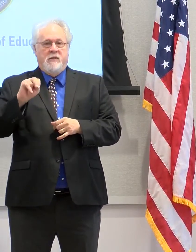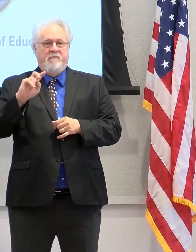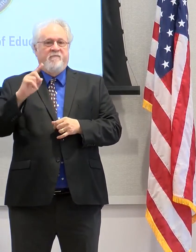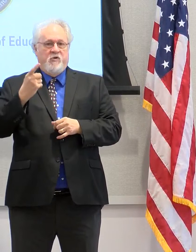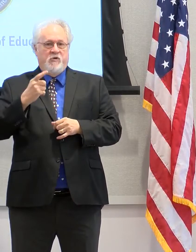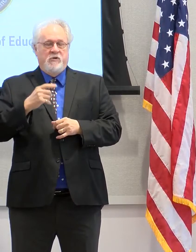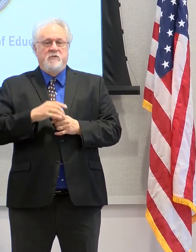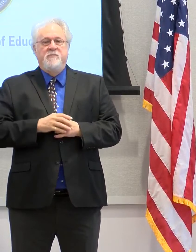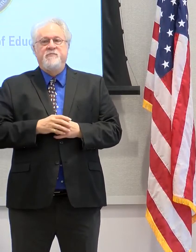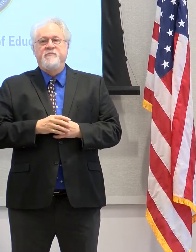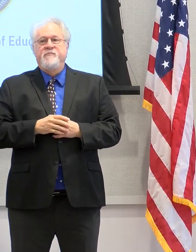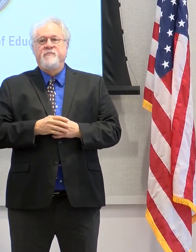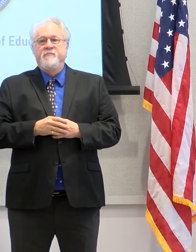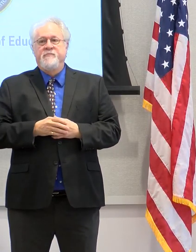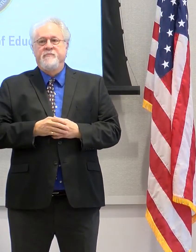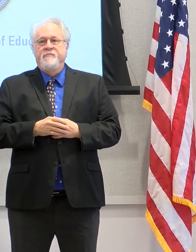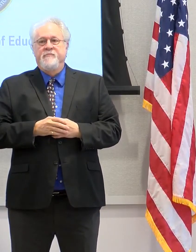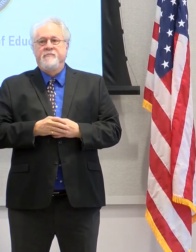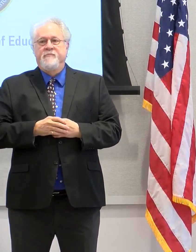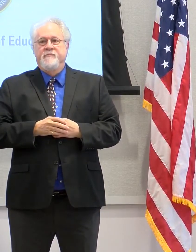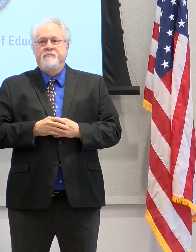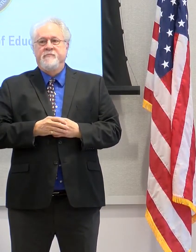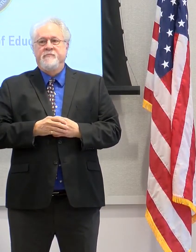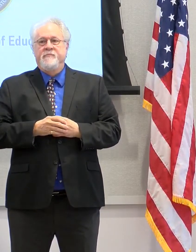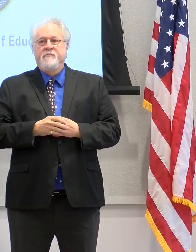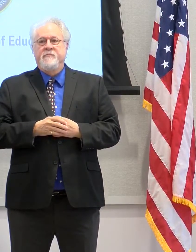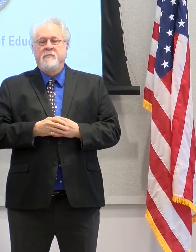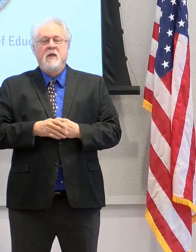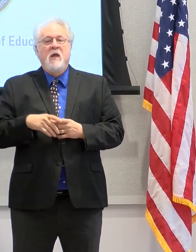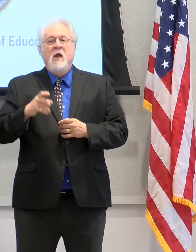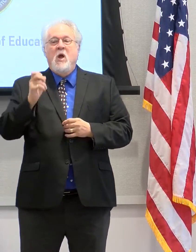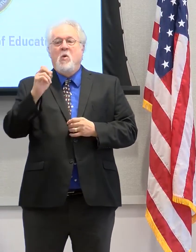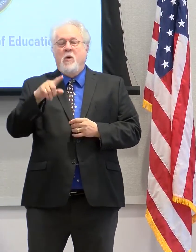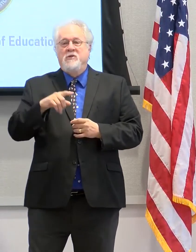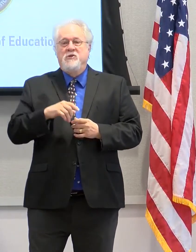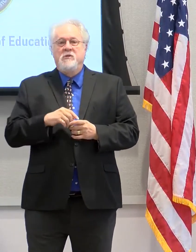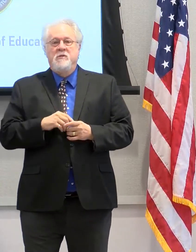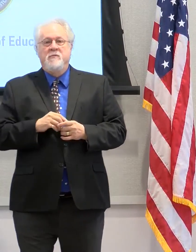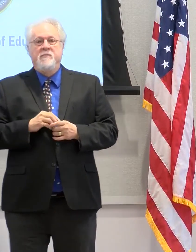first, followed by Inter-President Galligan. So the question,